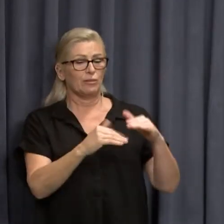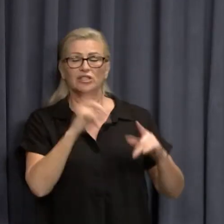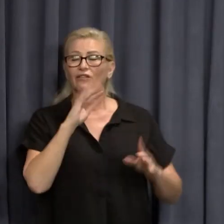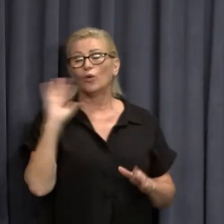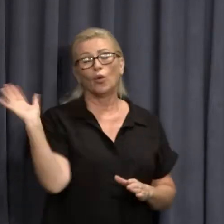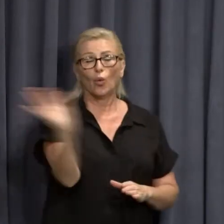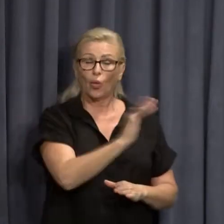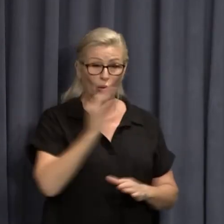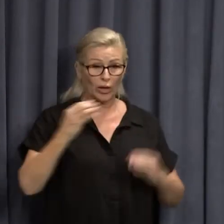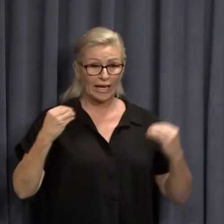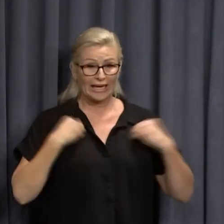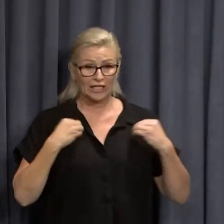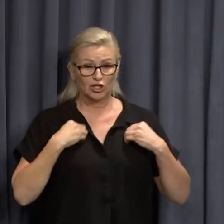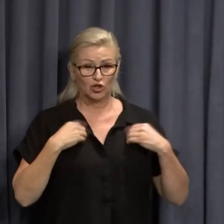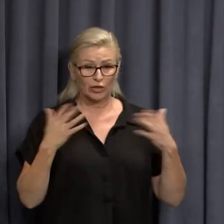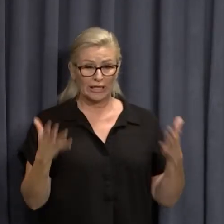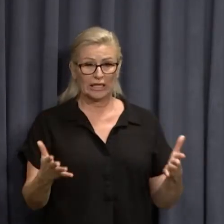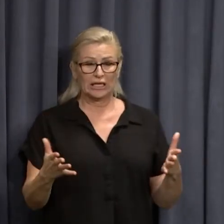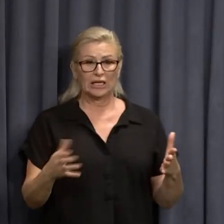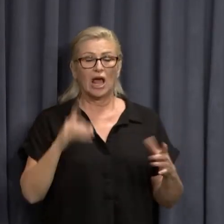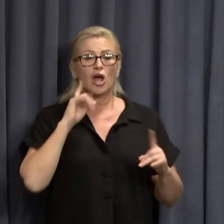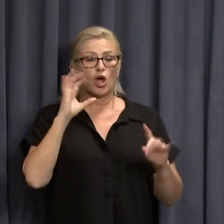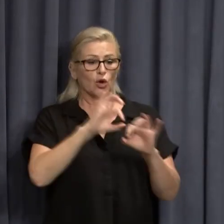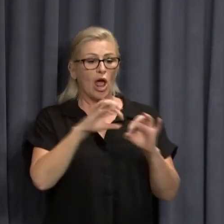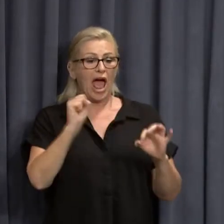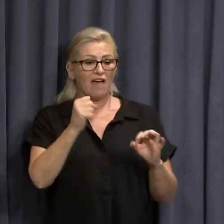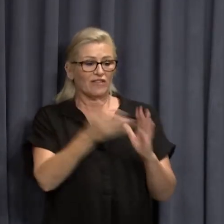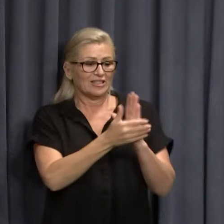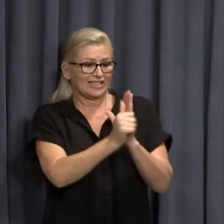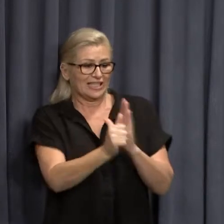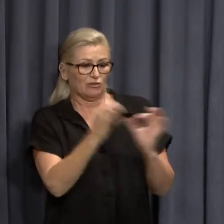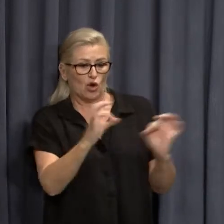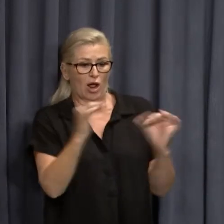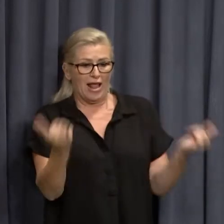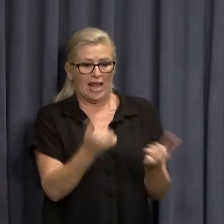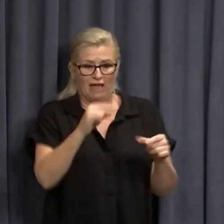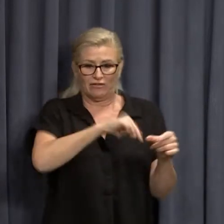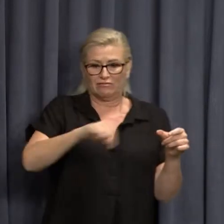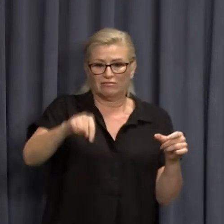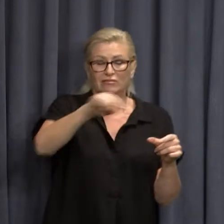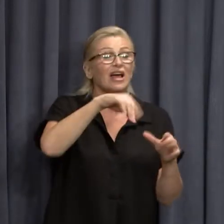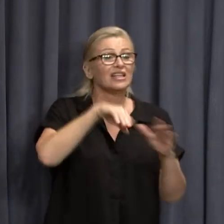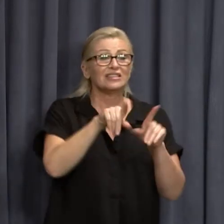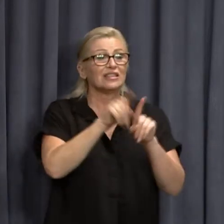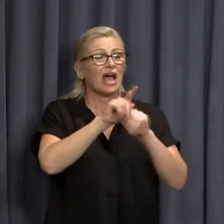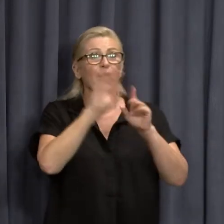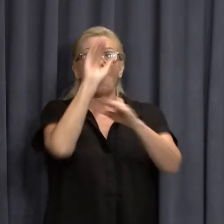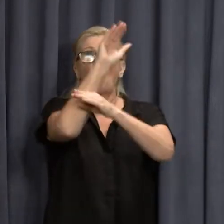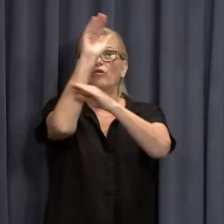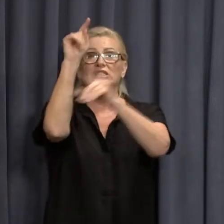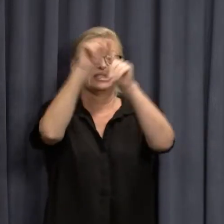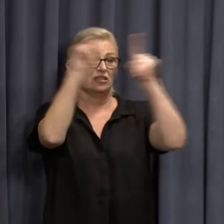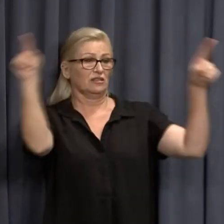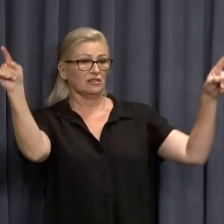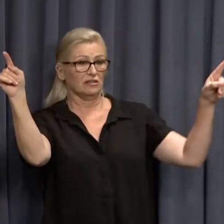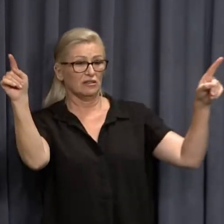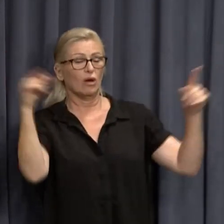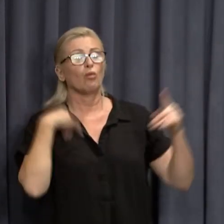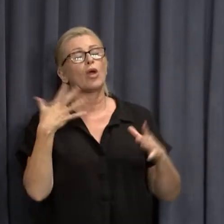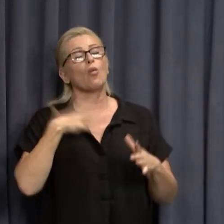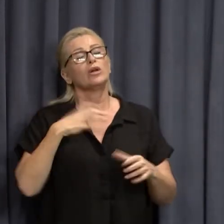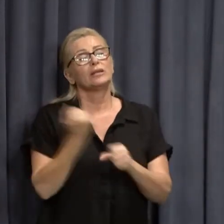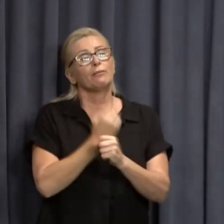sector. And those skills shortages are found across the world. We want to make sure that our healthcare workforce